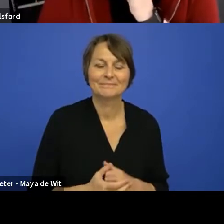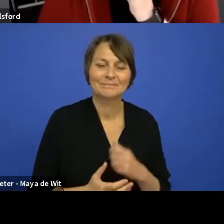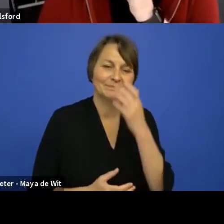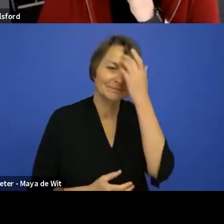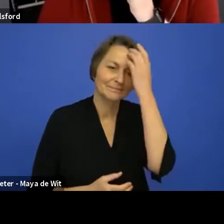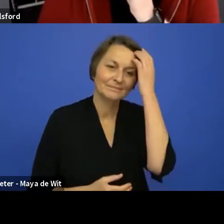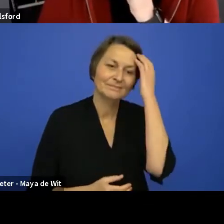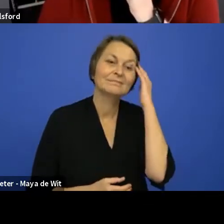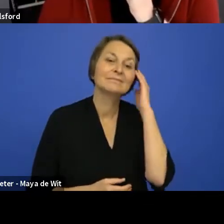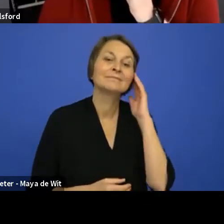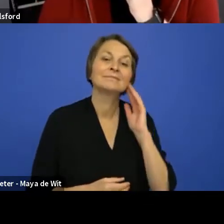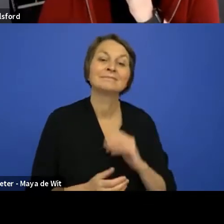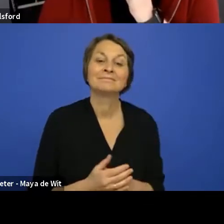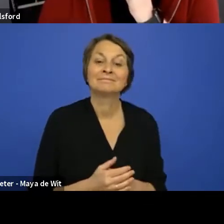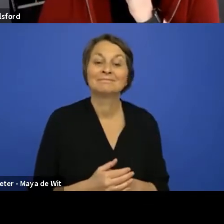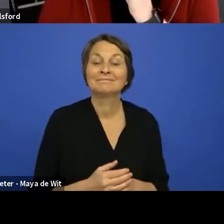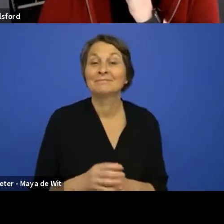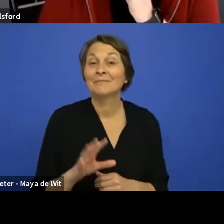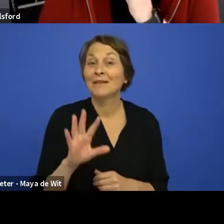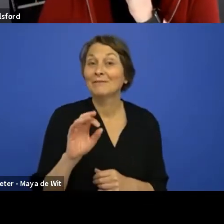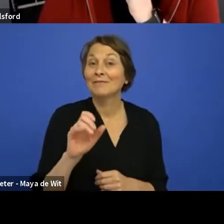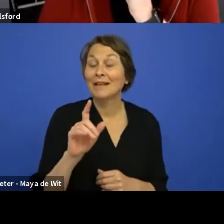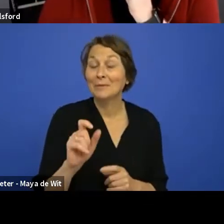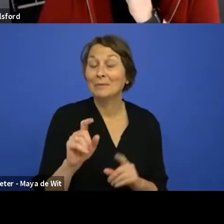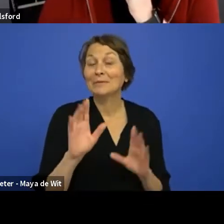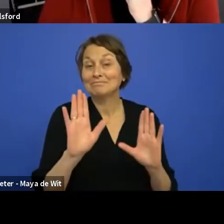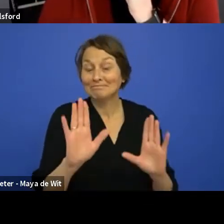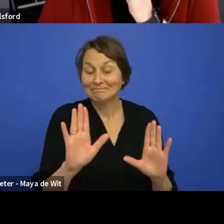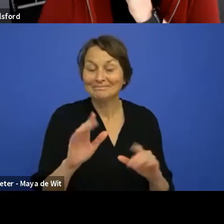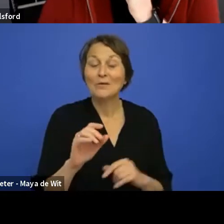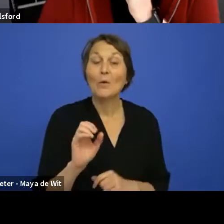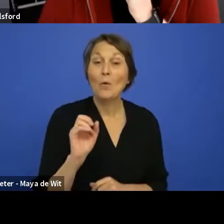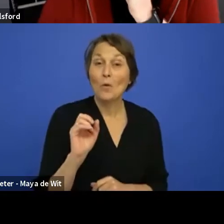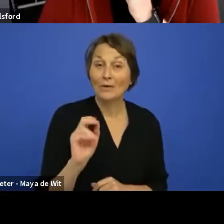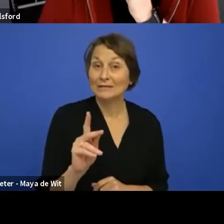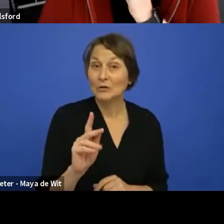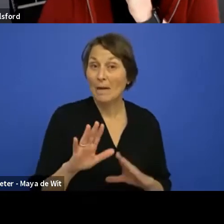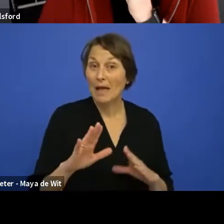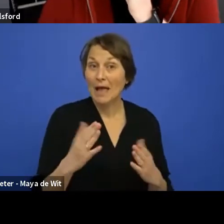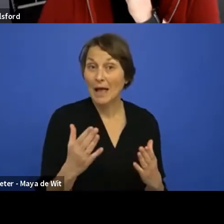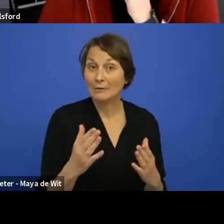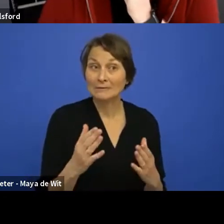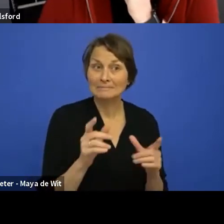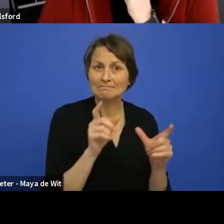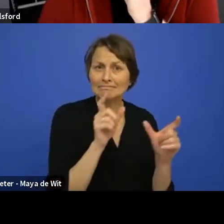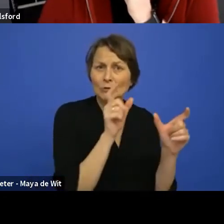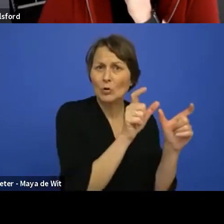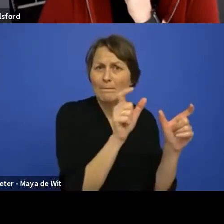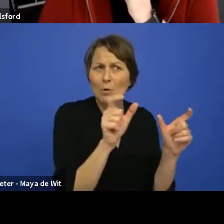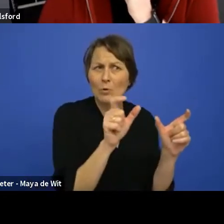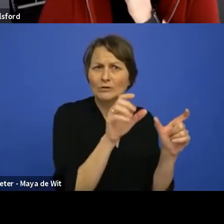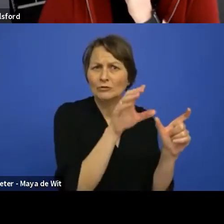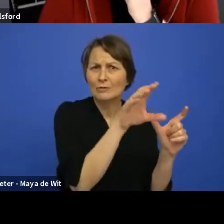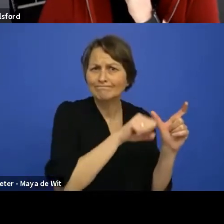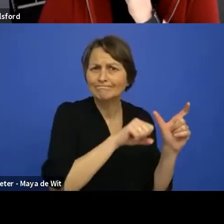Yeah. And I mean, as for how you use them, uh, Nils, you, you showed off something, uh, once where you